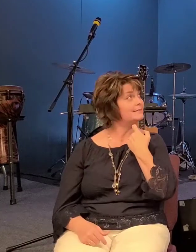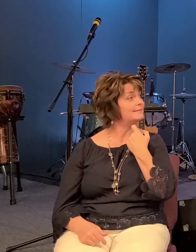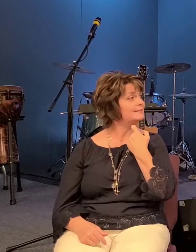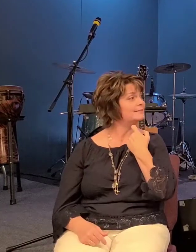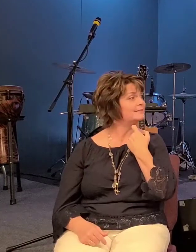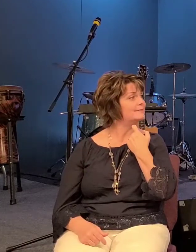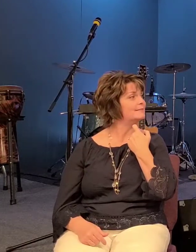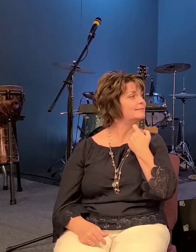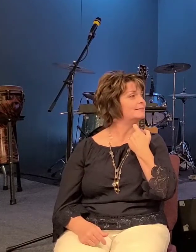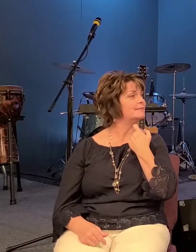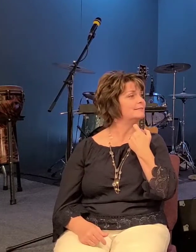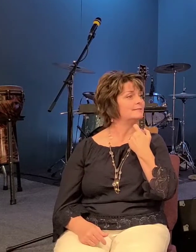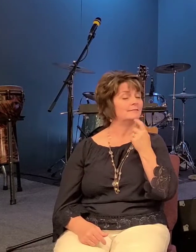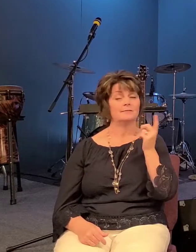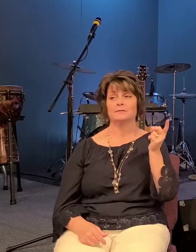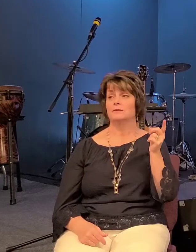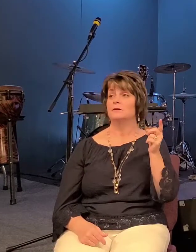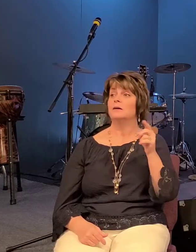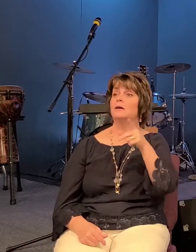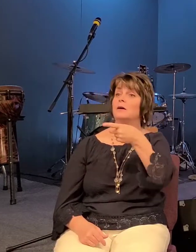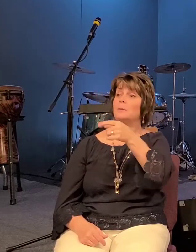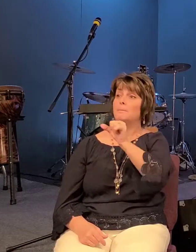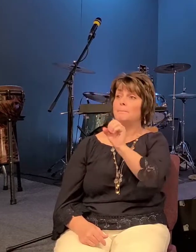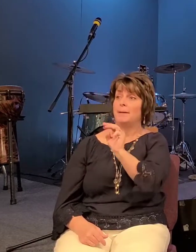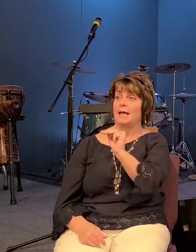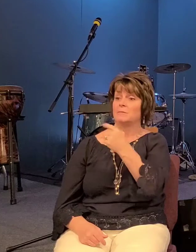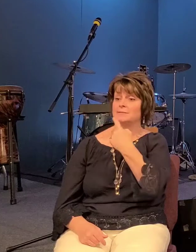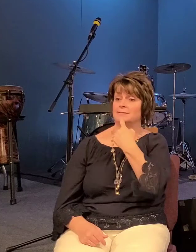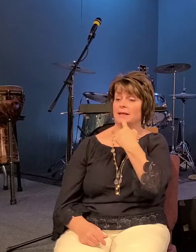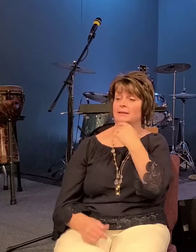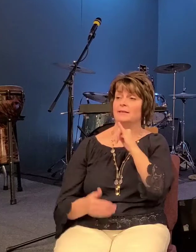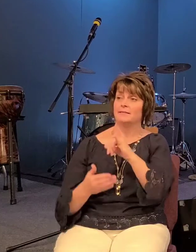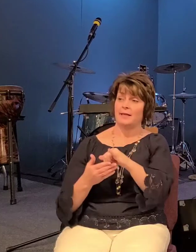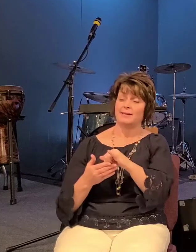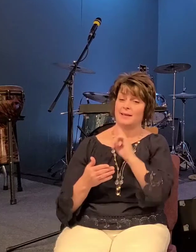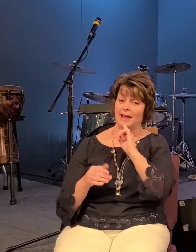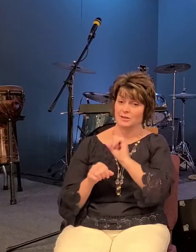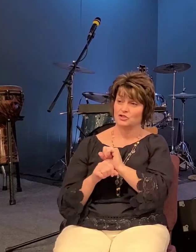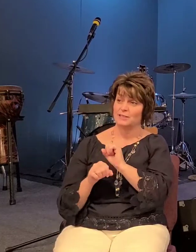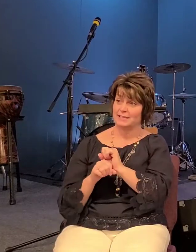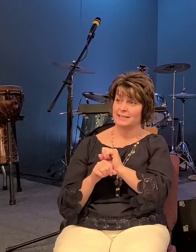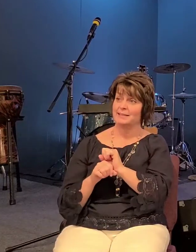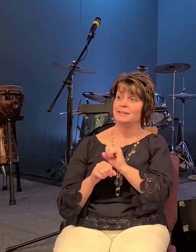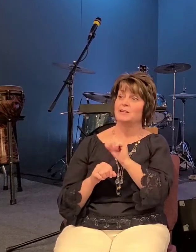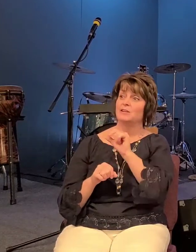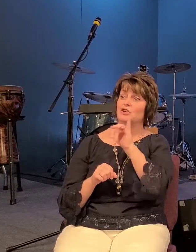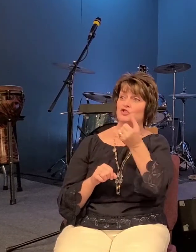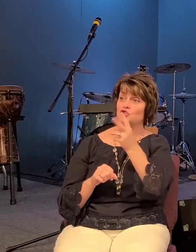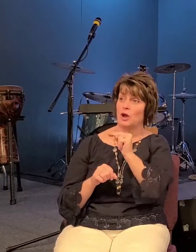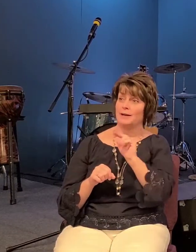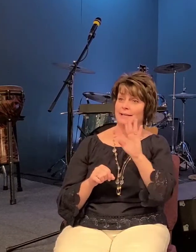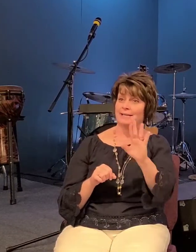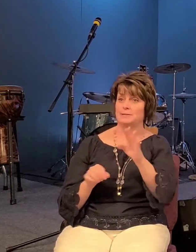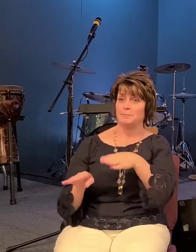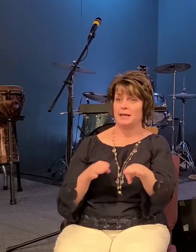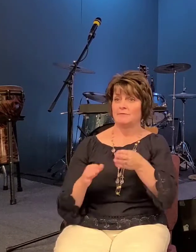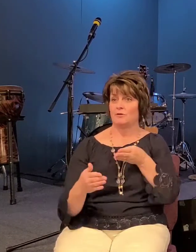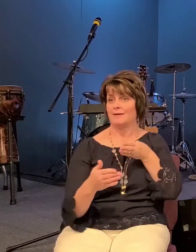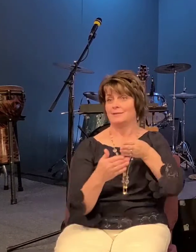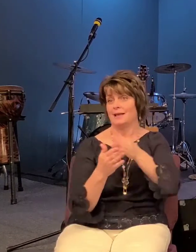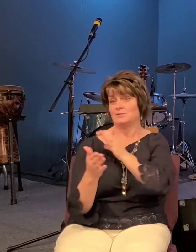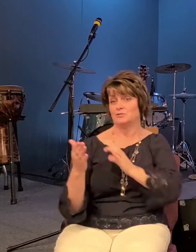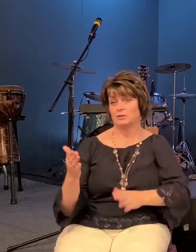what what was that it yeah it grew quite a bit well i find it interesting